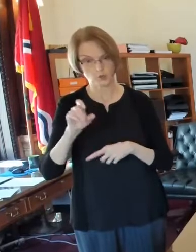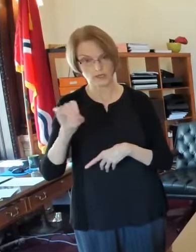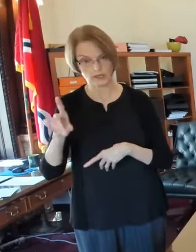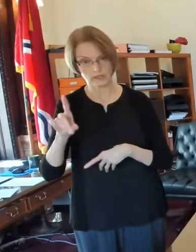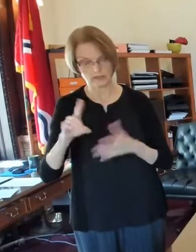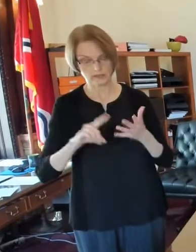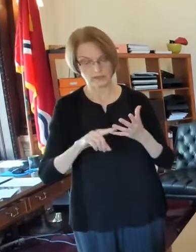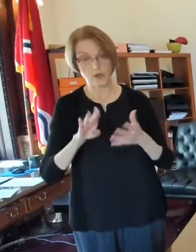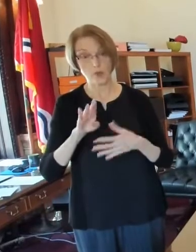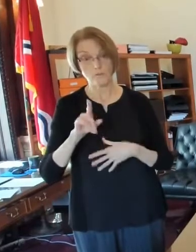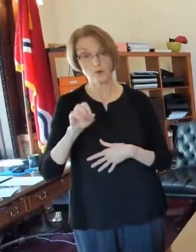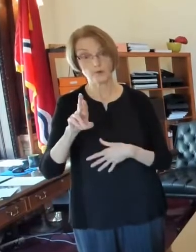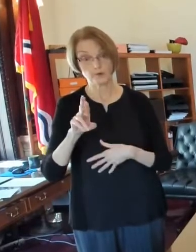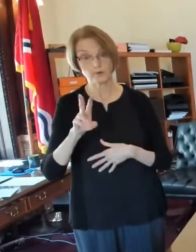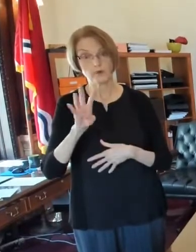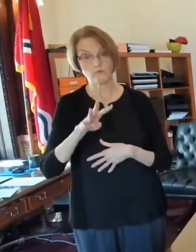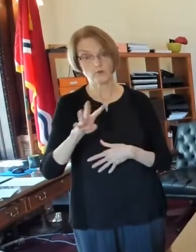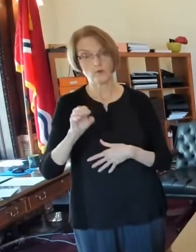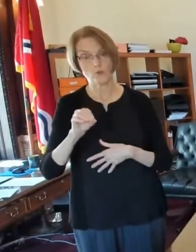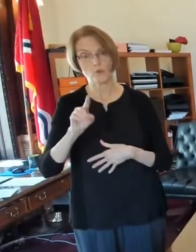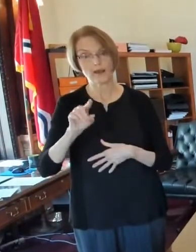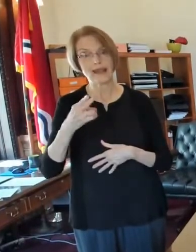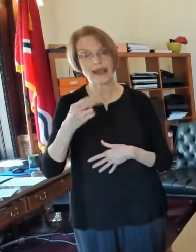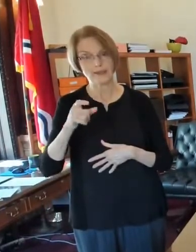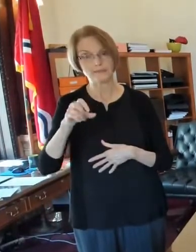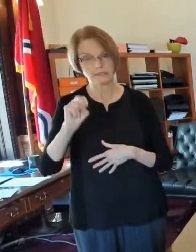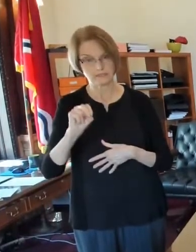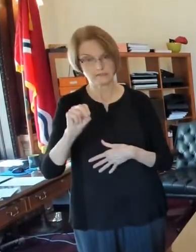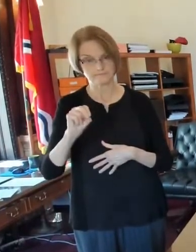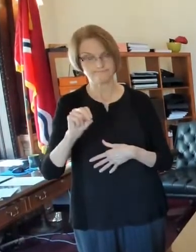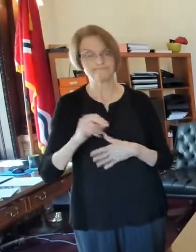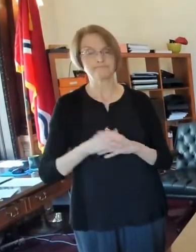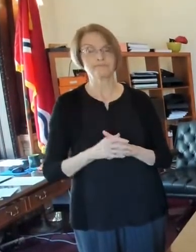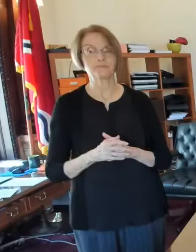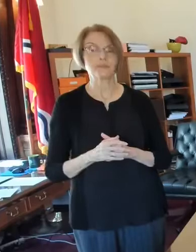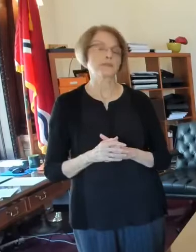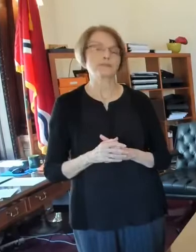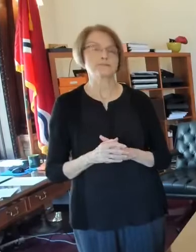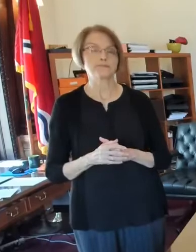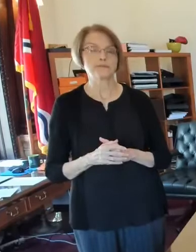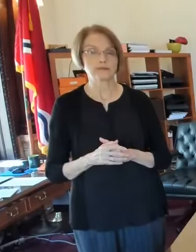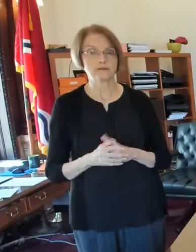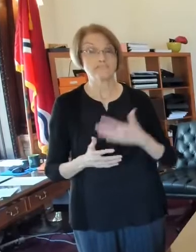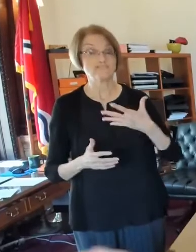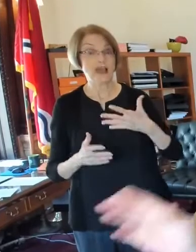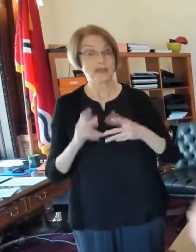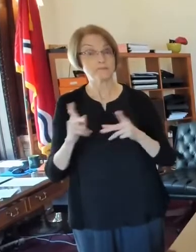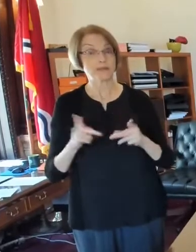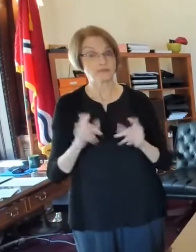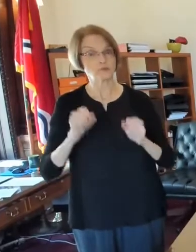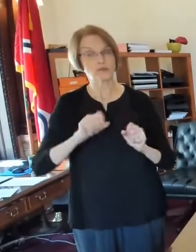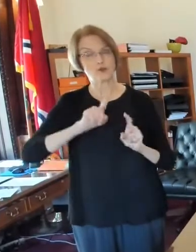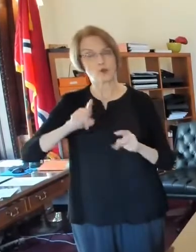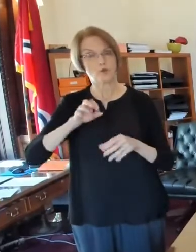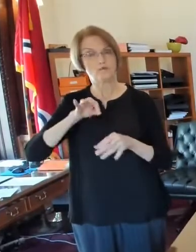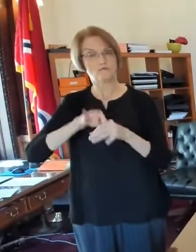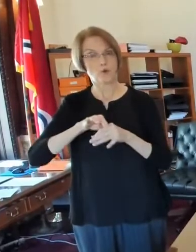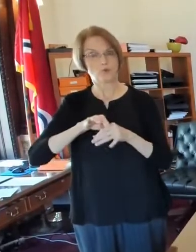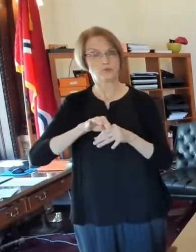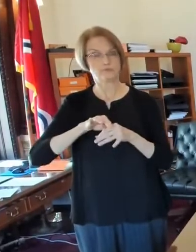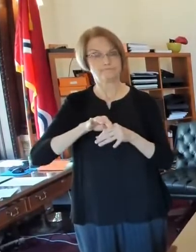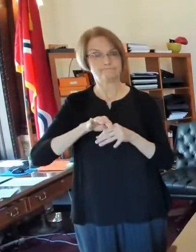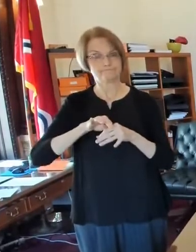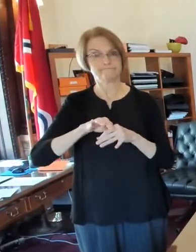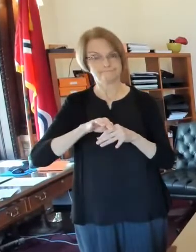and Booter Library, which is 4401 Hampton. Um, so five places that you can vote remotely.